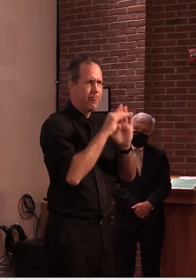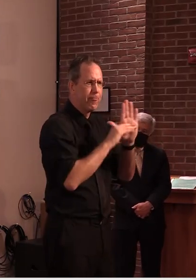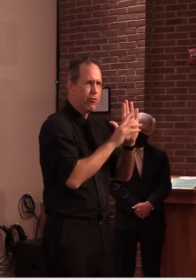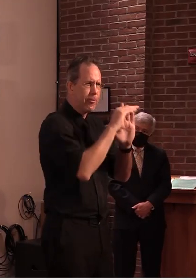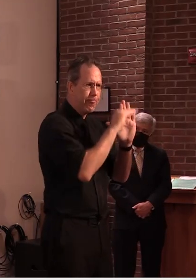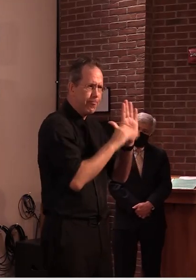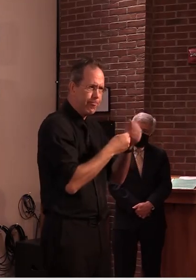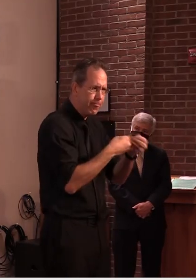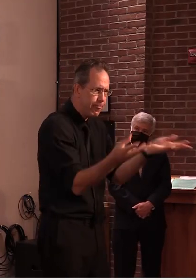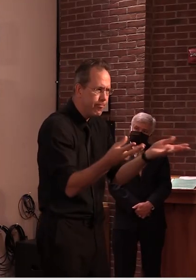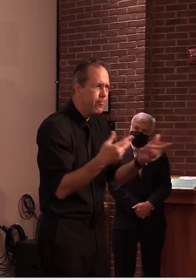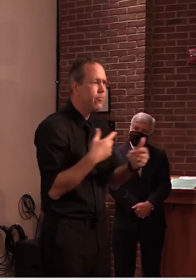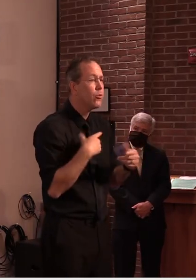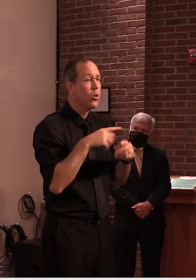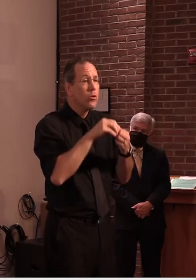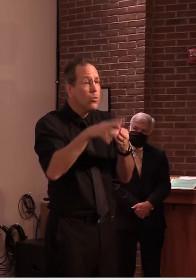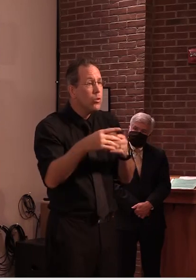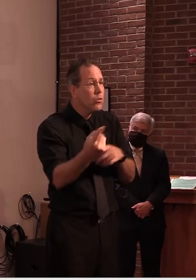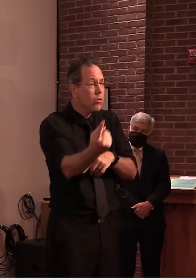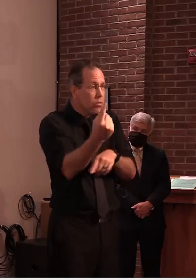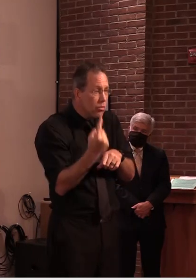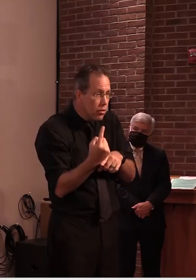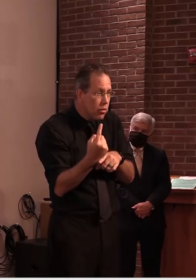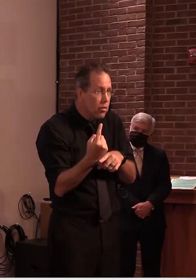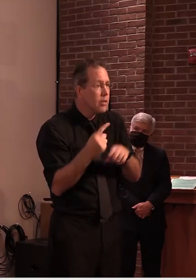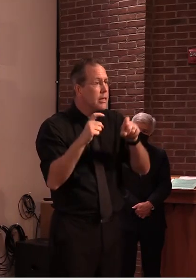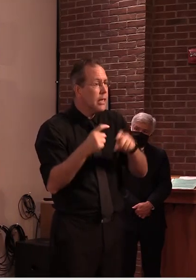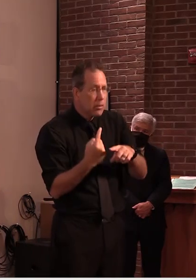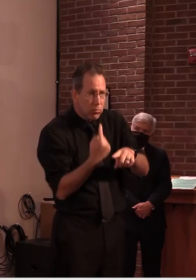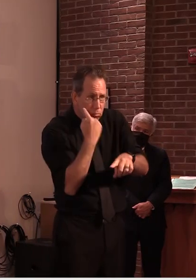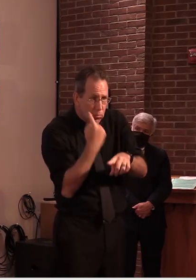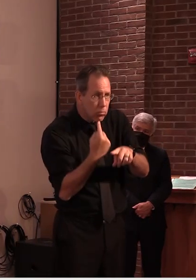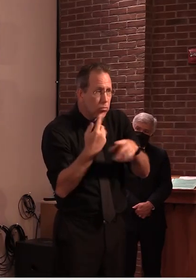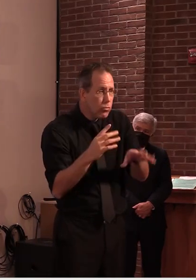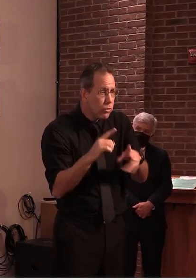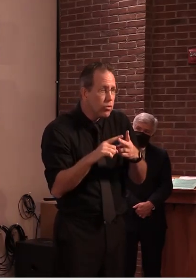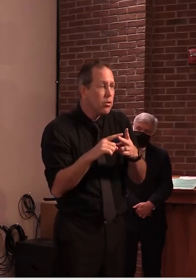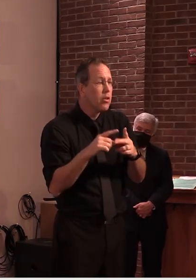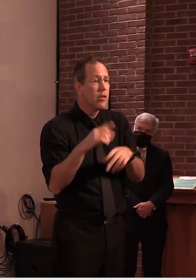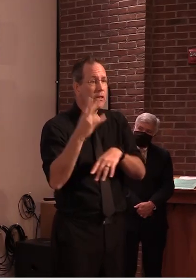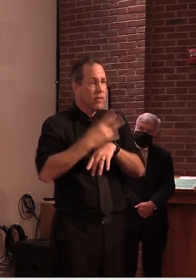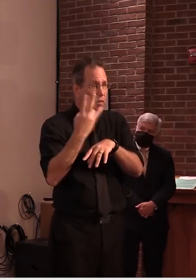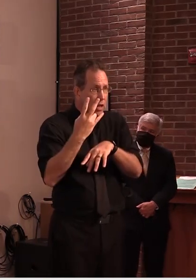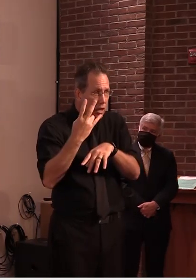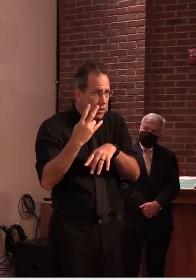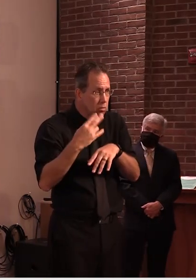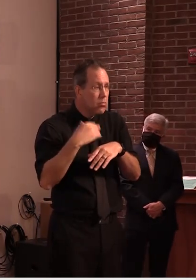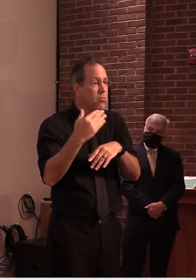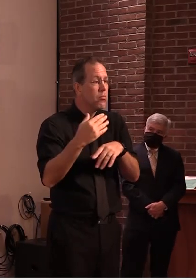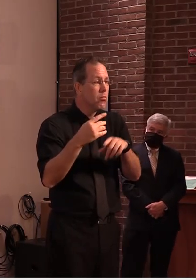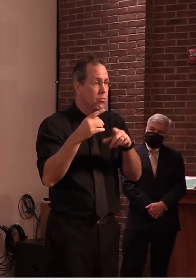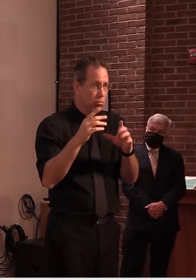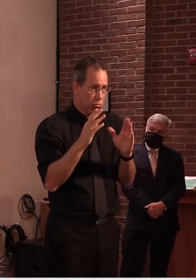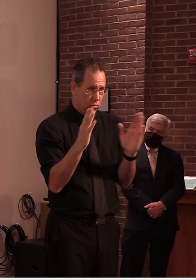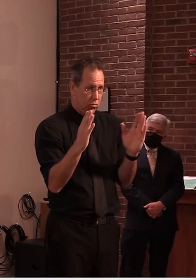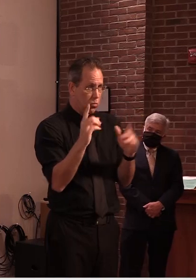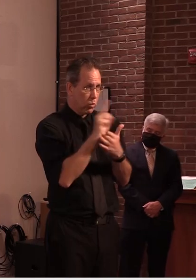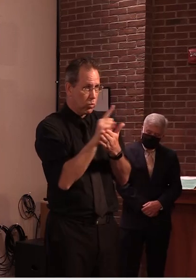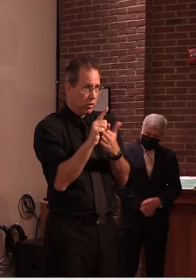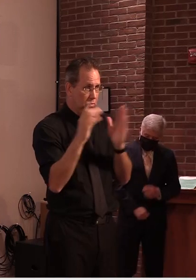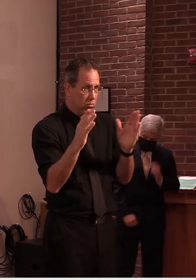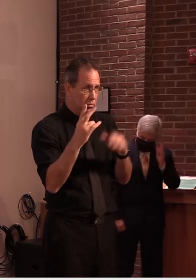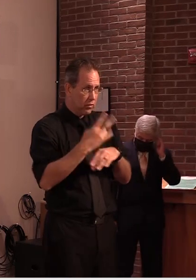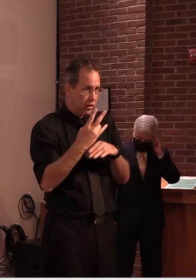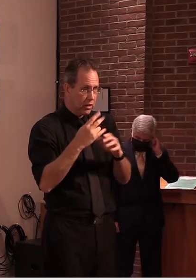they are tested on day zero and then on day seven and that they are quarantined during that time period so that we could